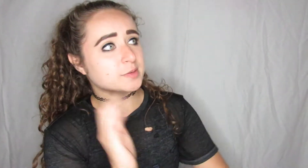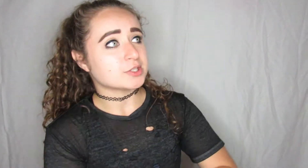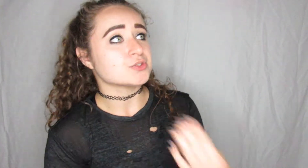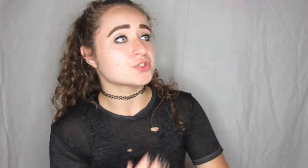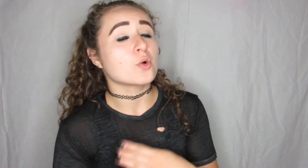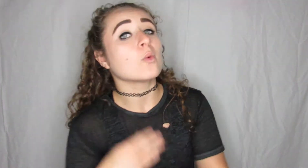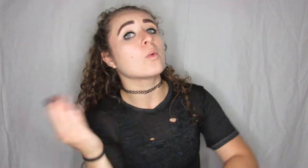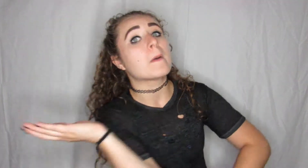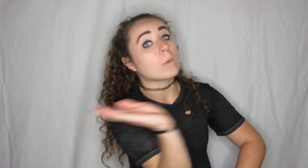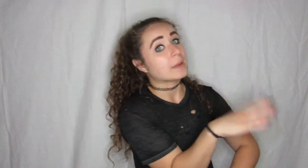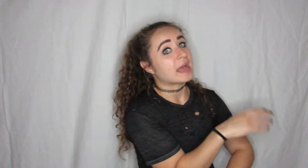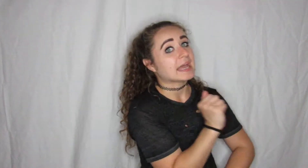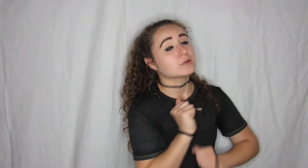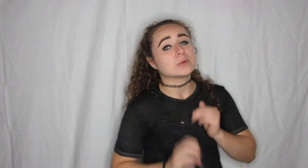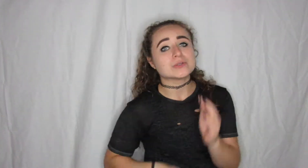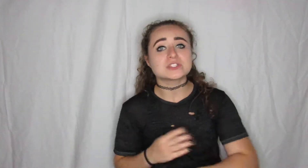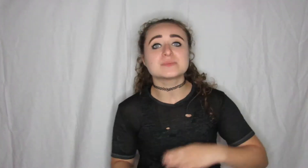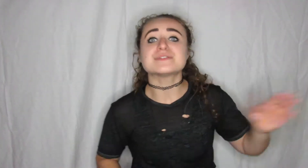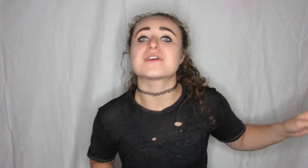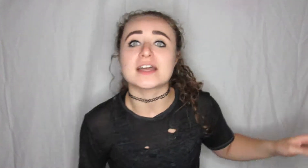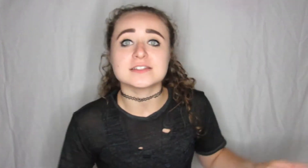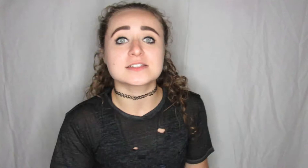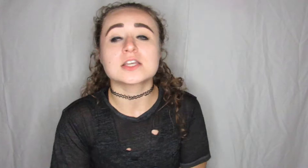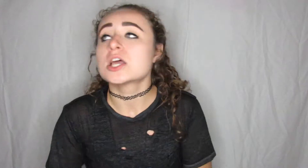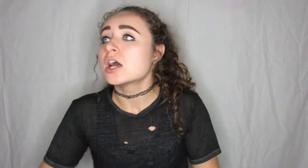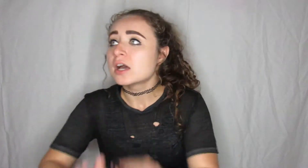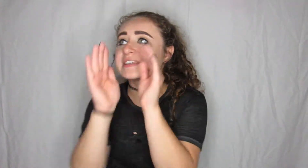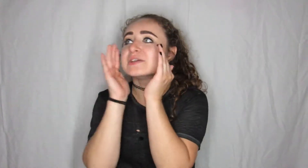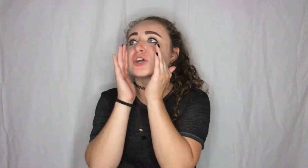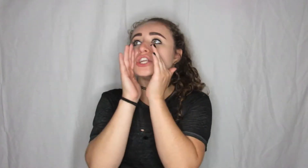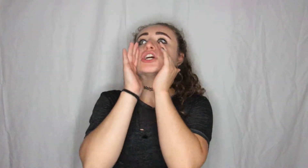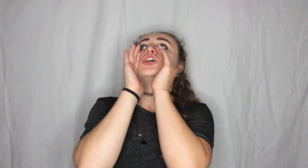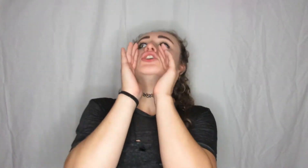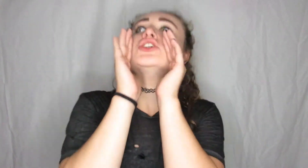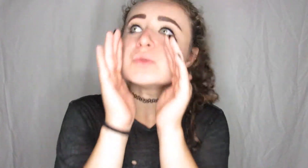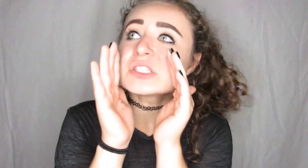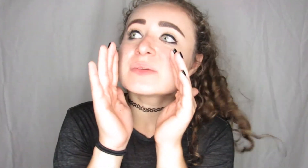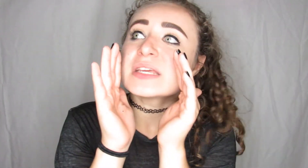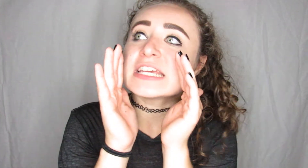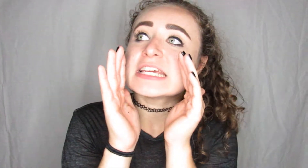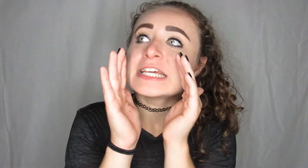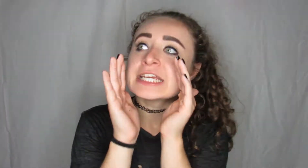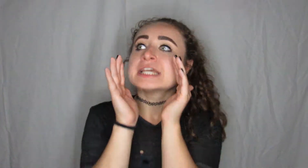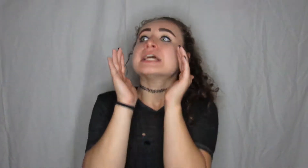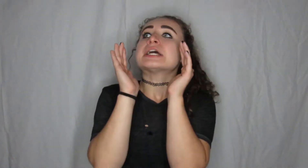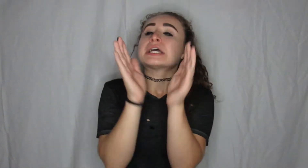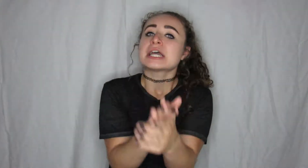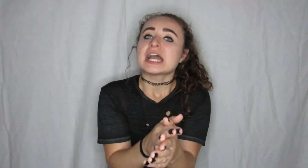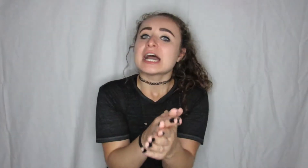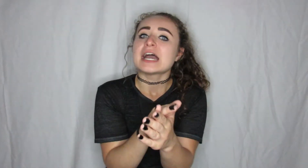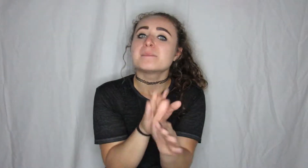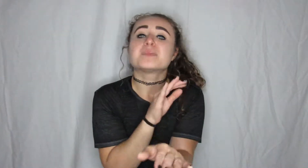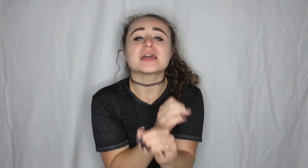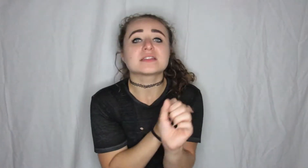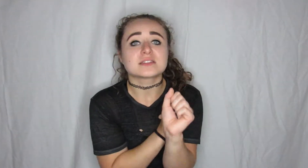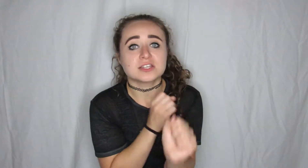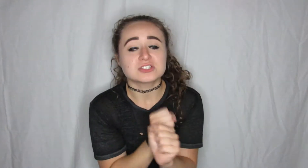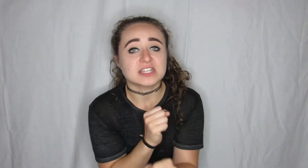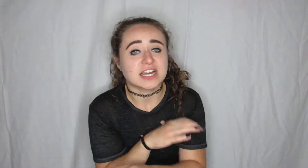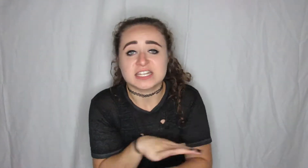Jamie's went way back we used to be friends keyword used to be but here's the thing I